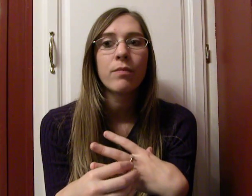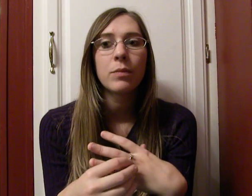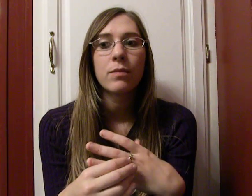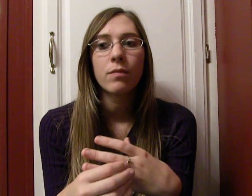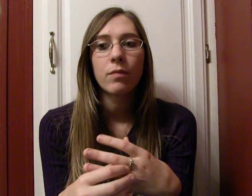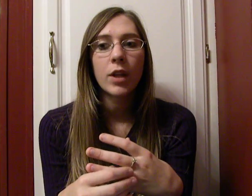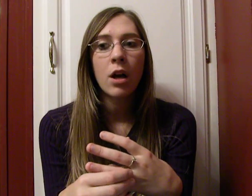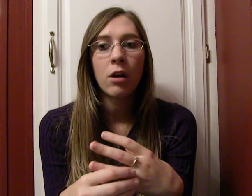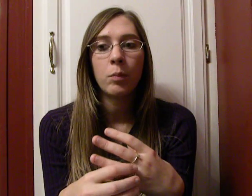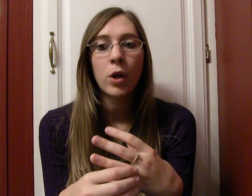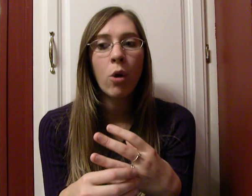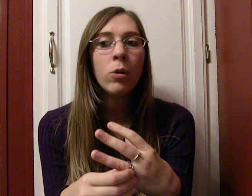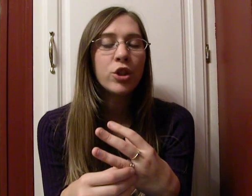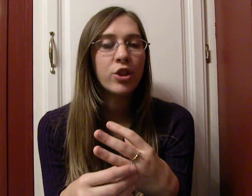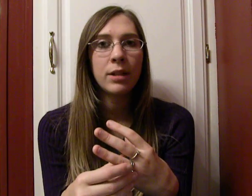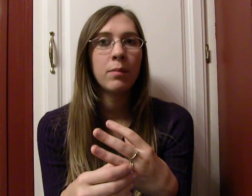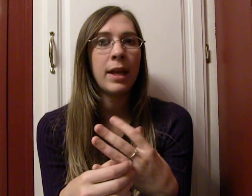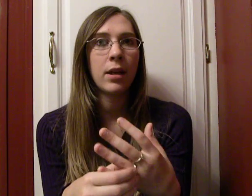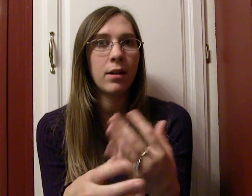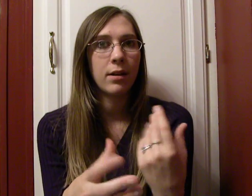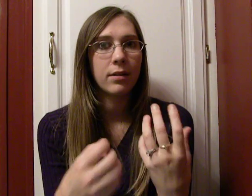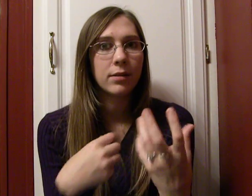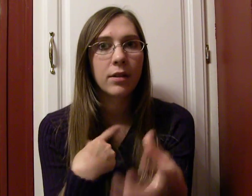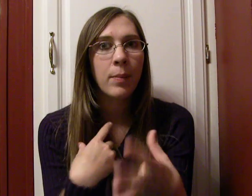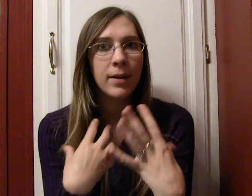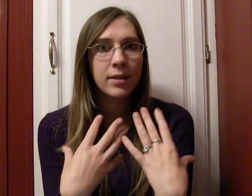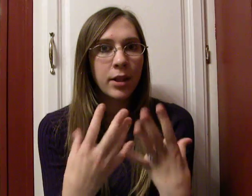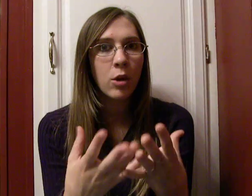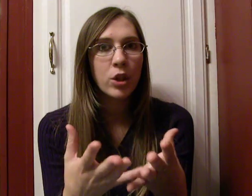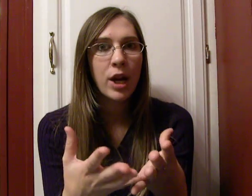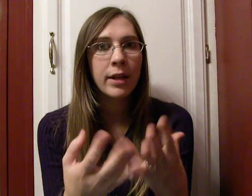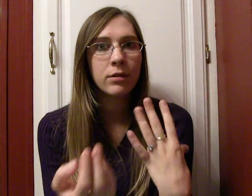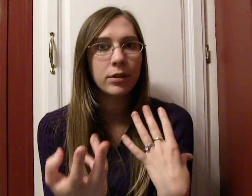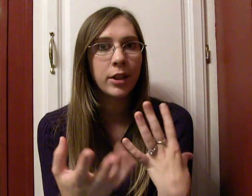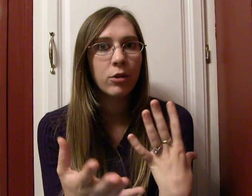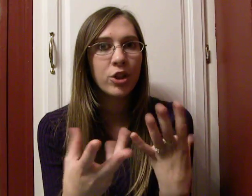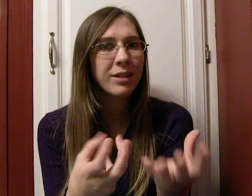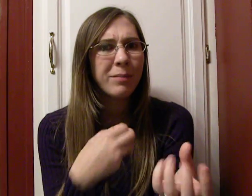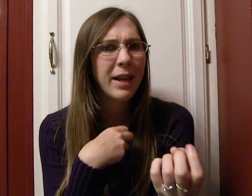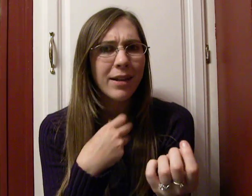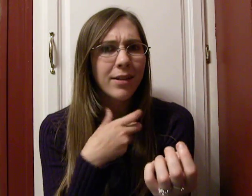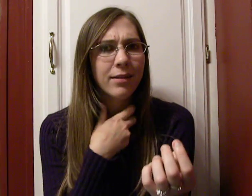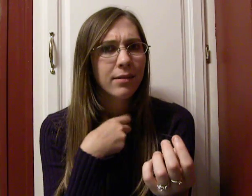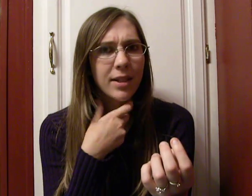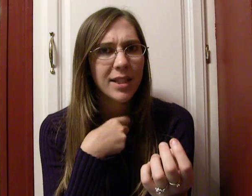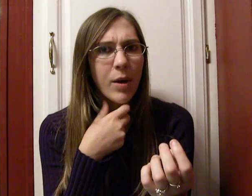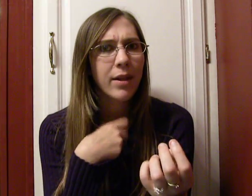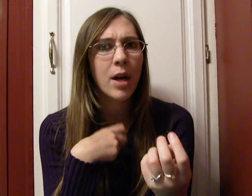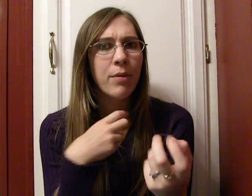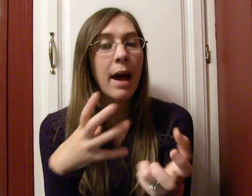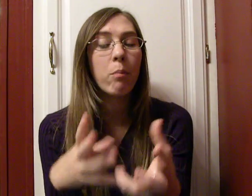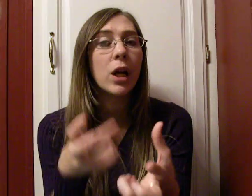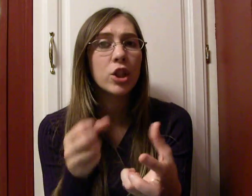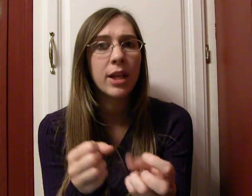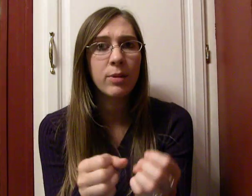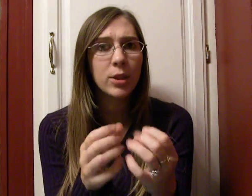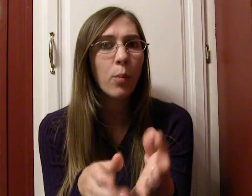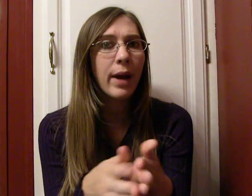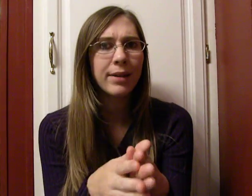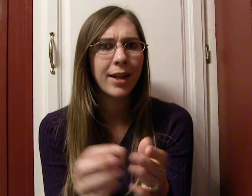um, a cold shouldn't make a bus, you know, a child, you know, shouldn't make the swelling up that much. And it was so bad